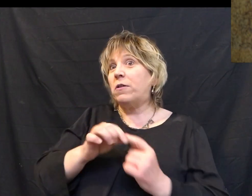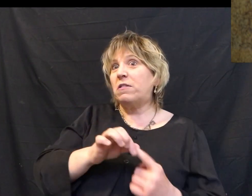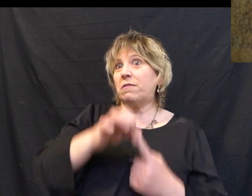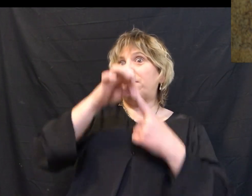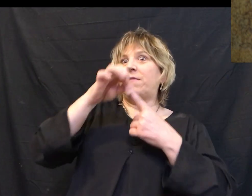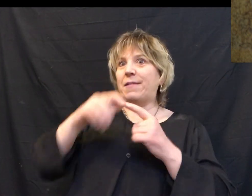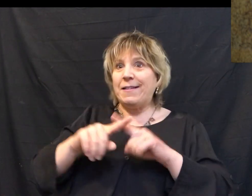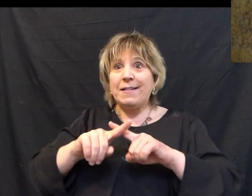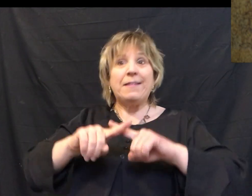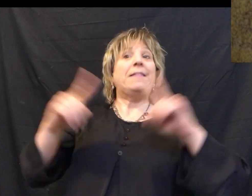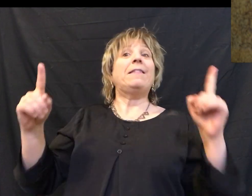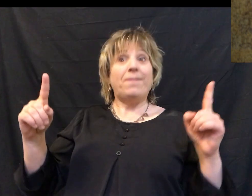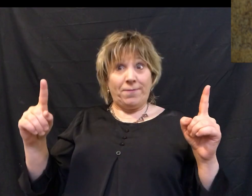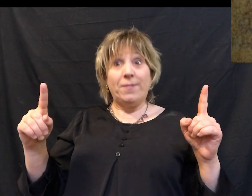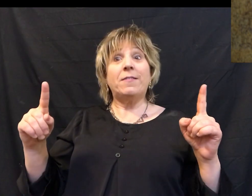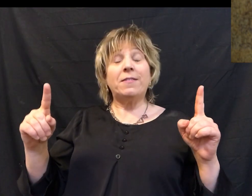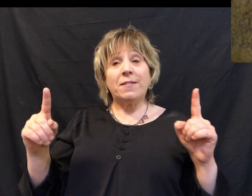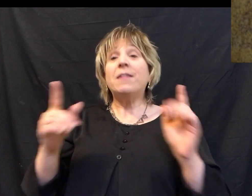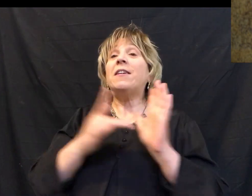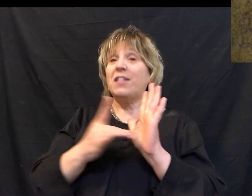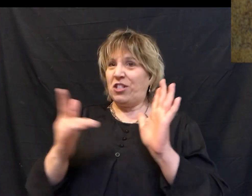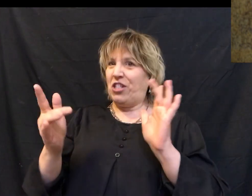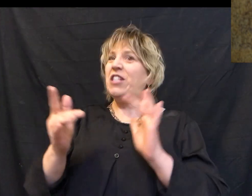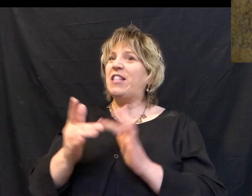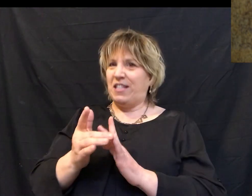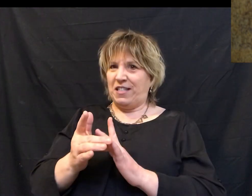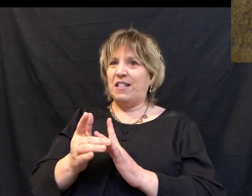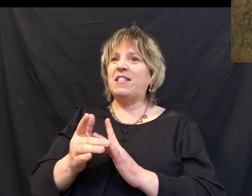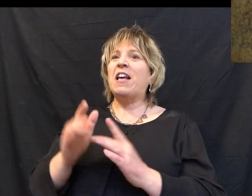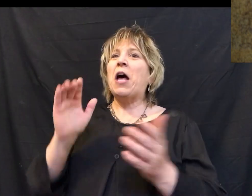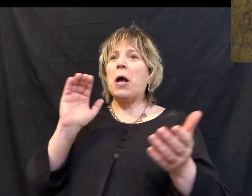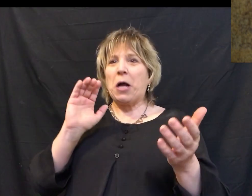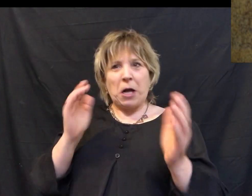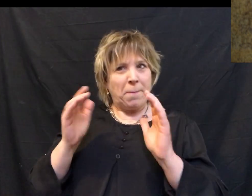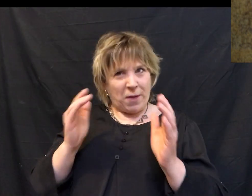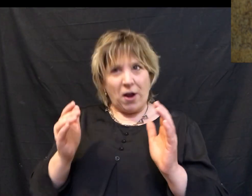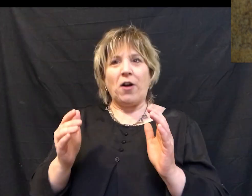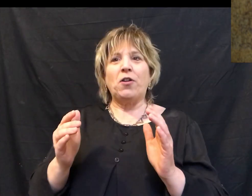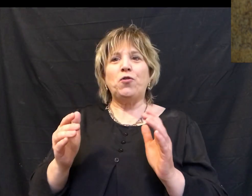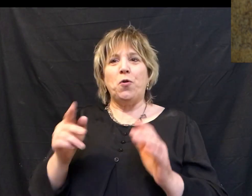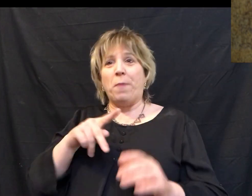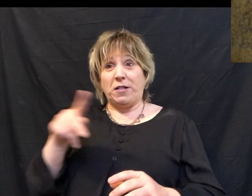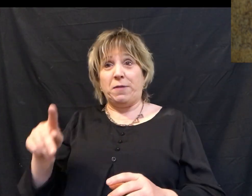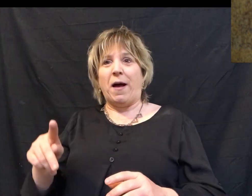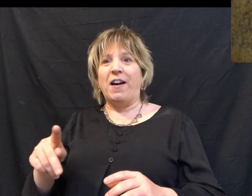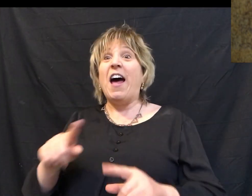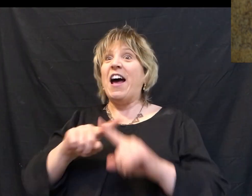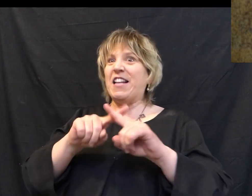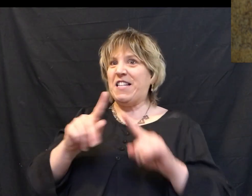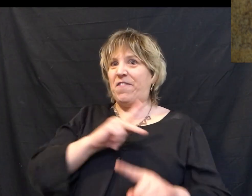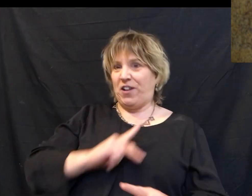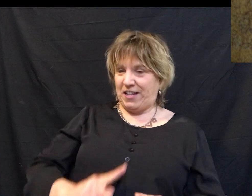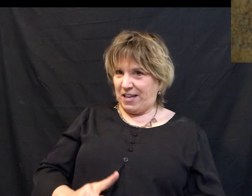how unique and how different Jesus is and what a different kind of king that he was going to be.